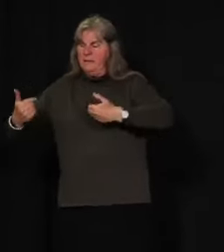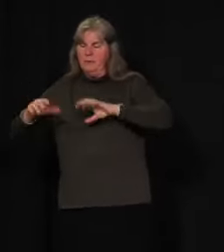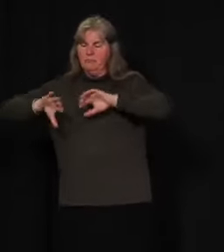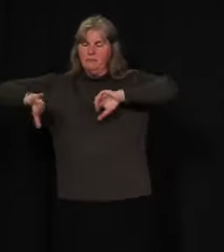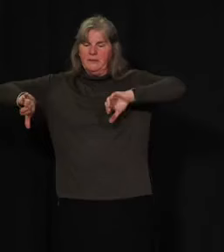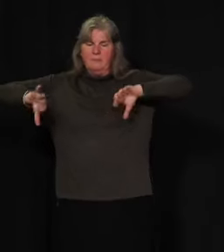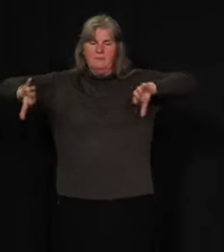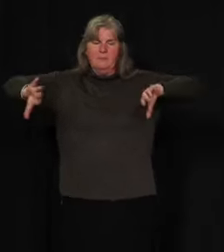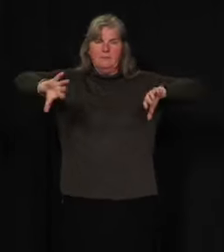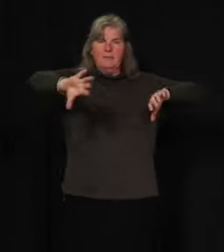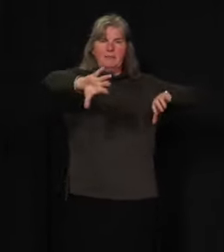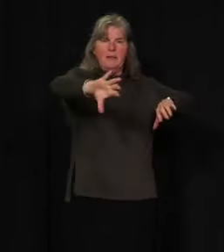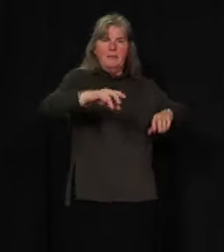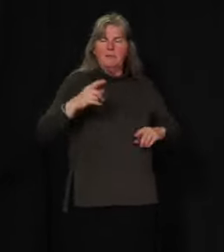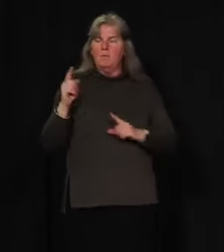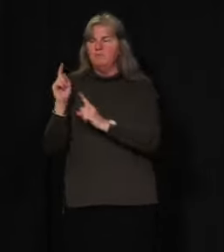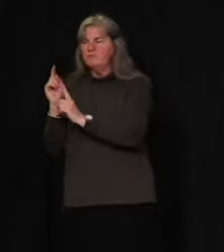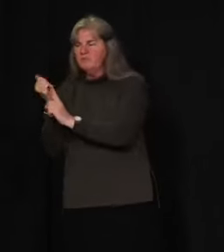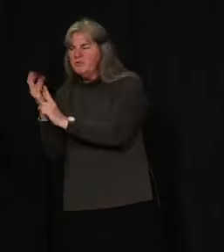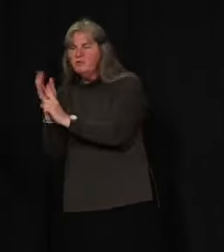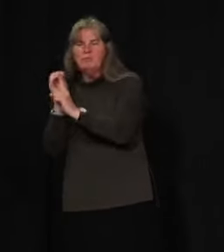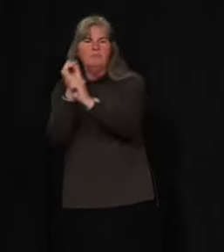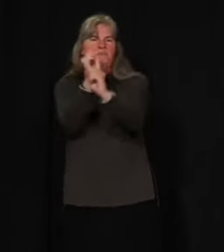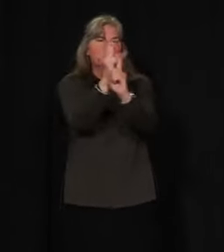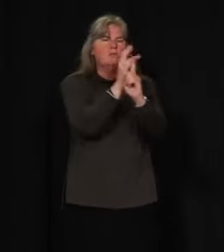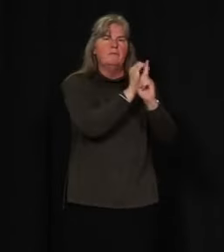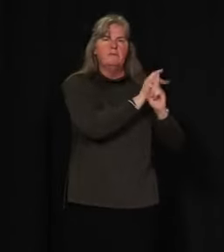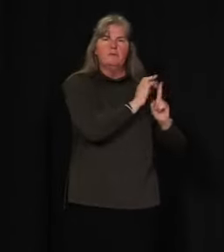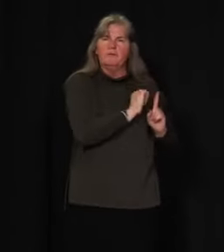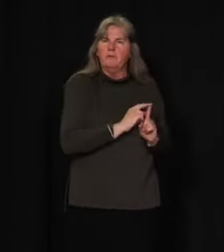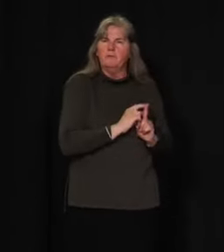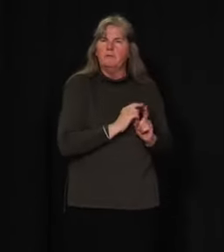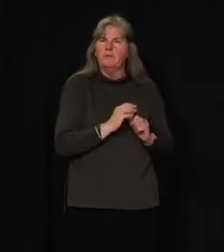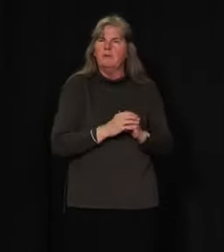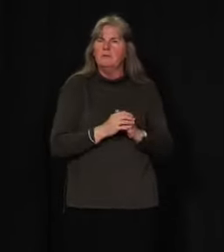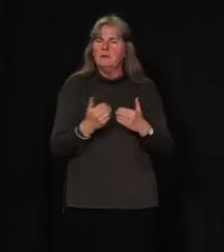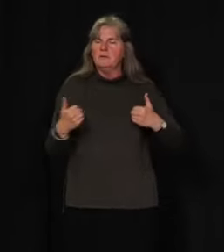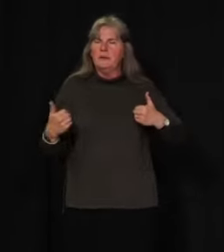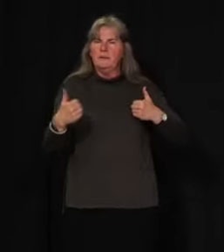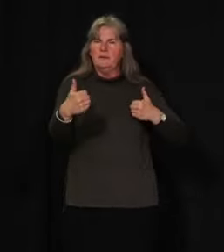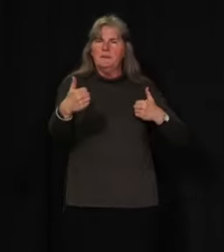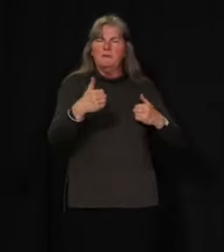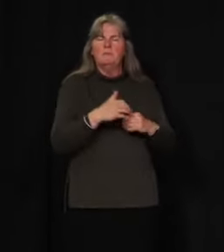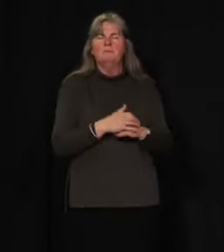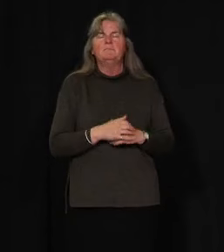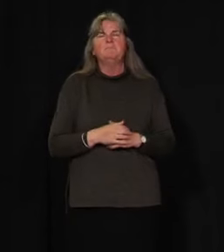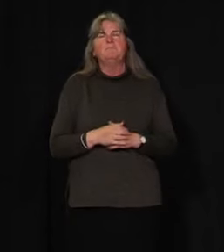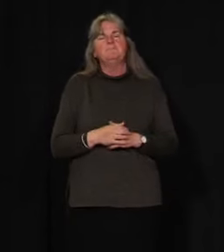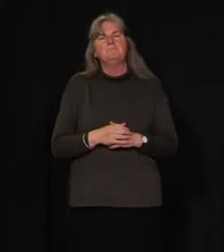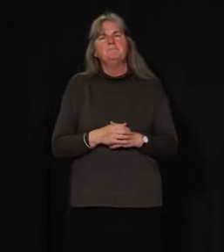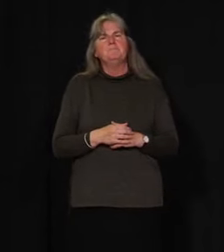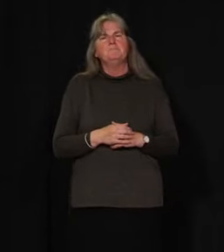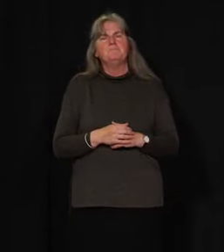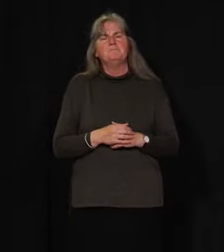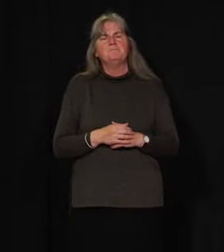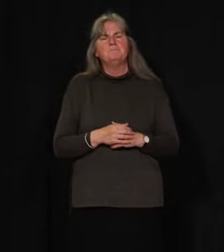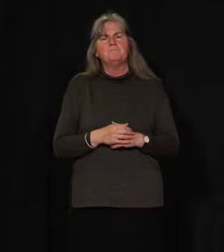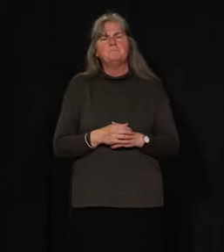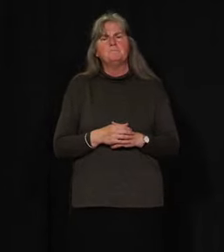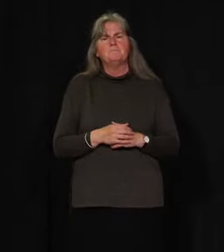in that way, you're keeping groups of kids apart from each other. And